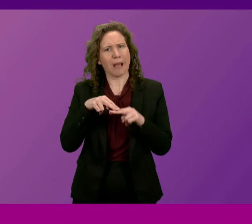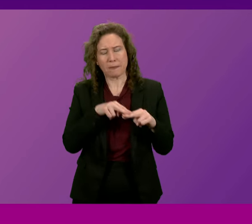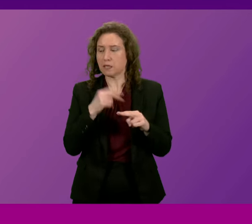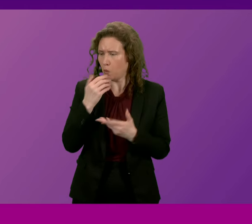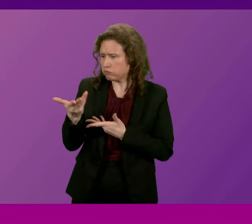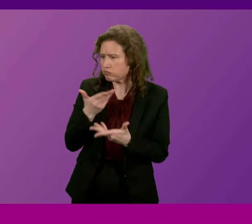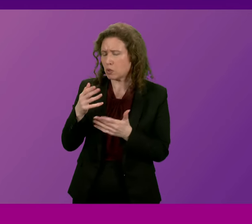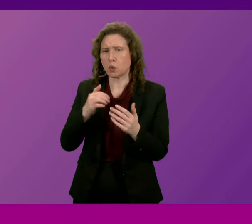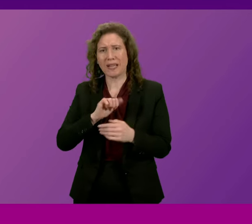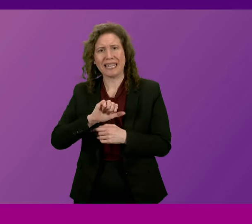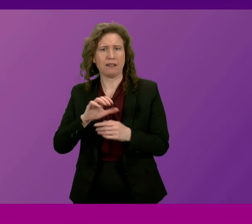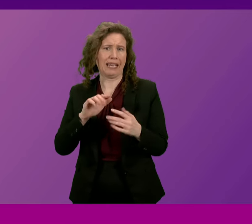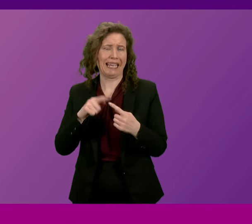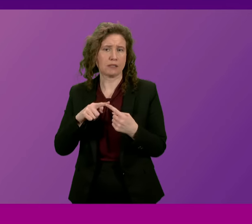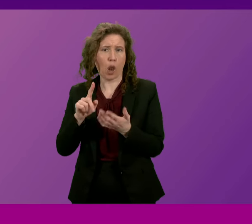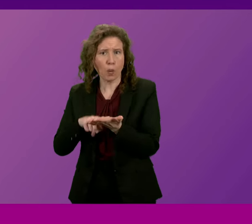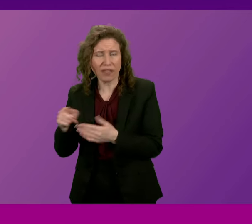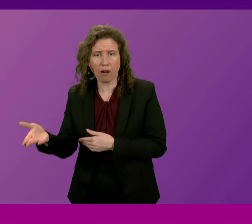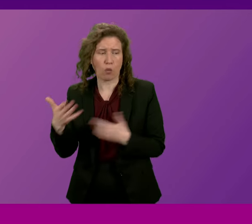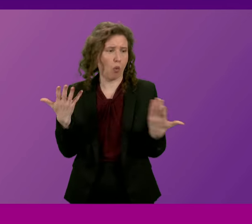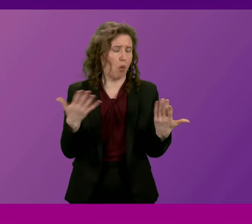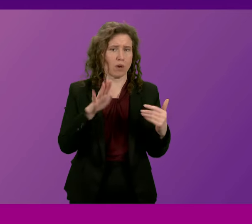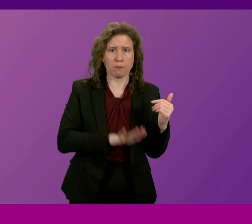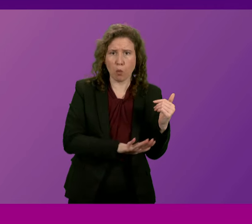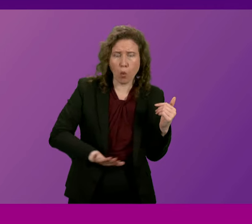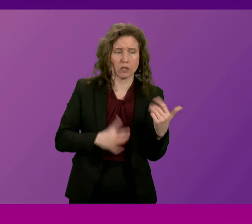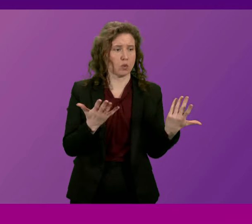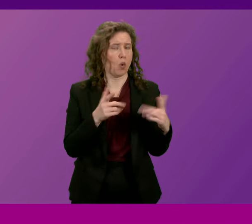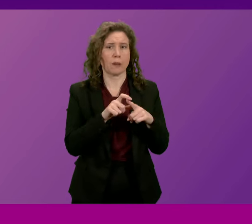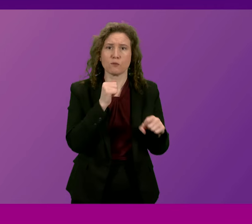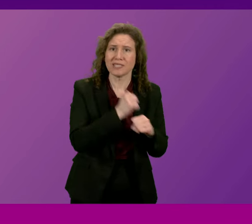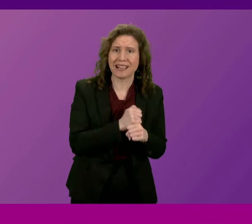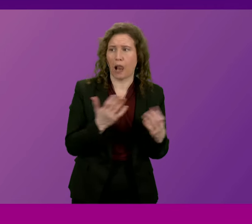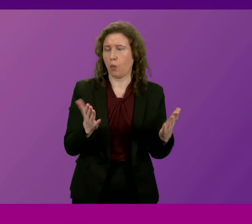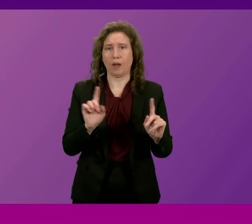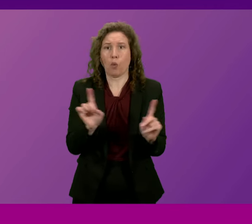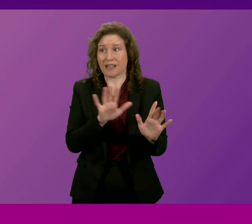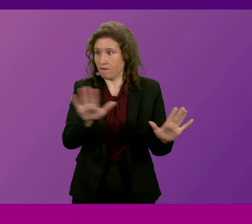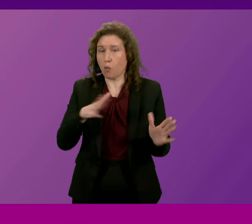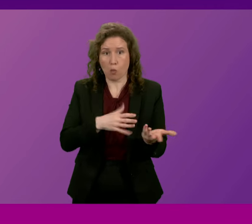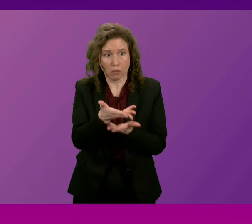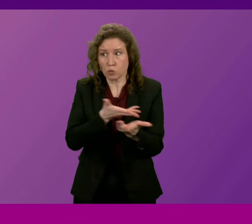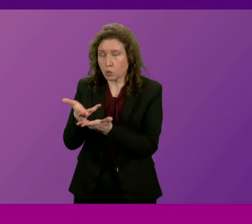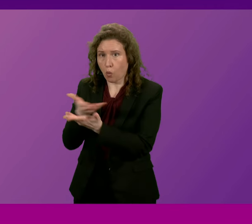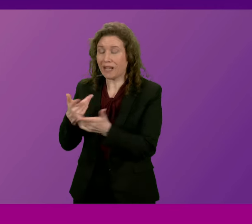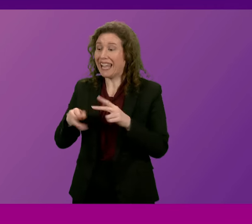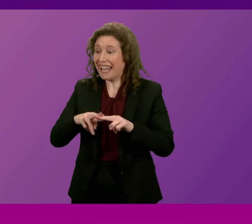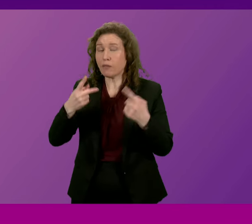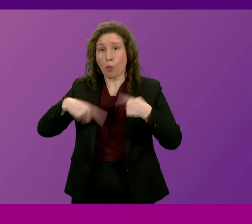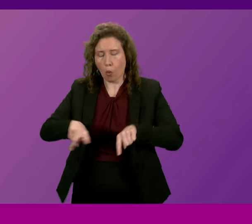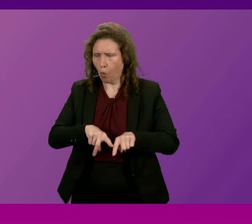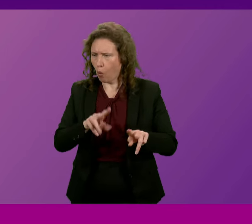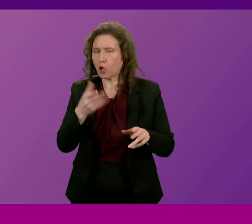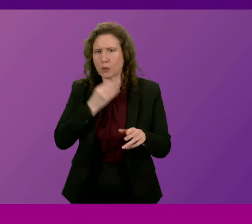the other, the Scottish Borders Council or the Freese and Galloway Council in Mr Whitfield's region. Because if we all use the